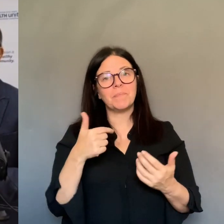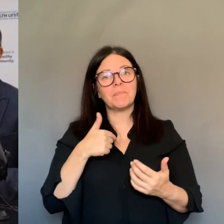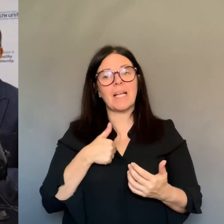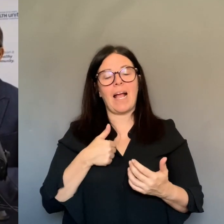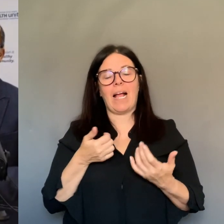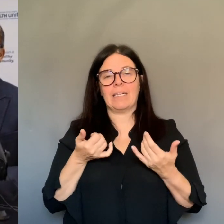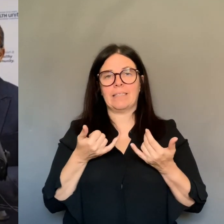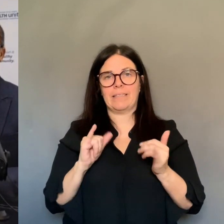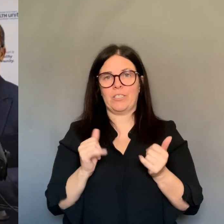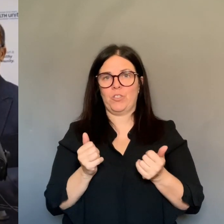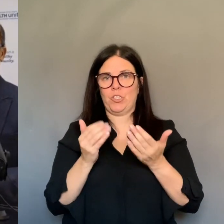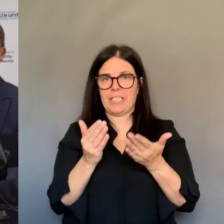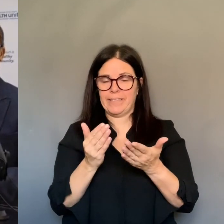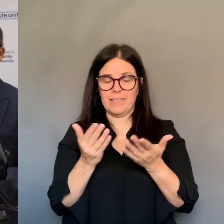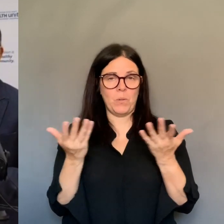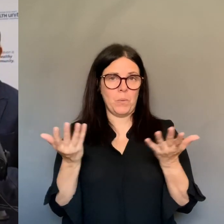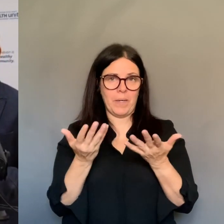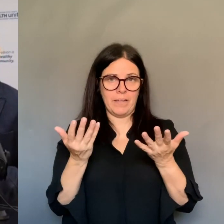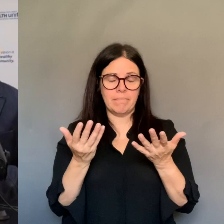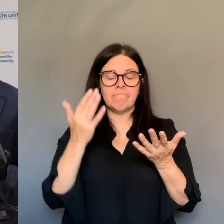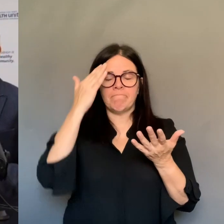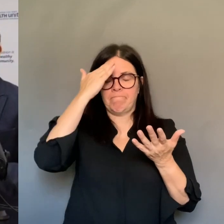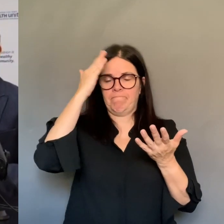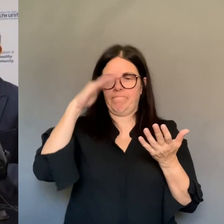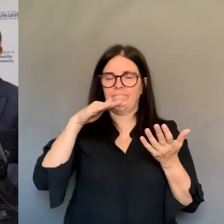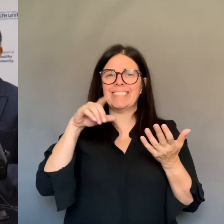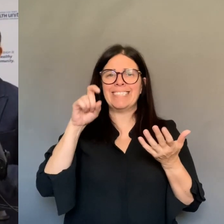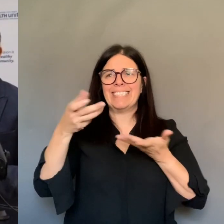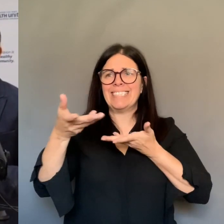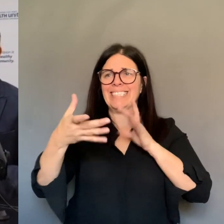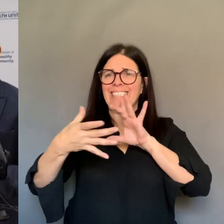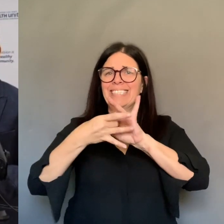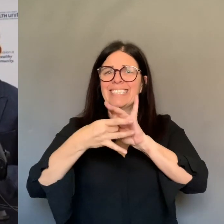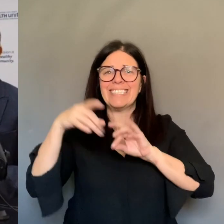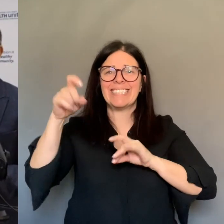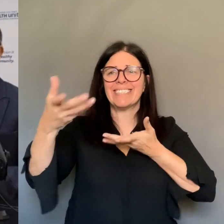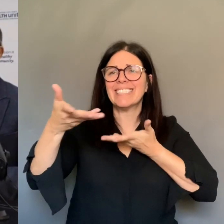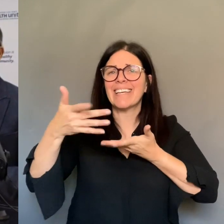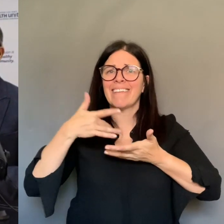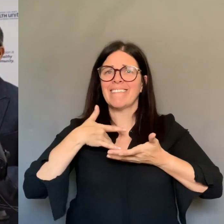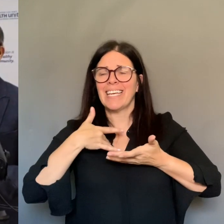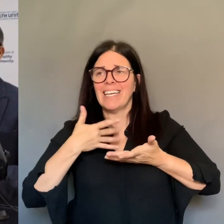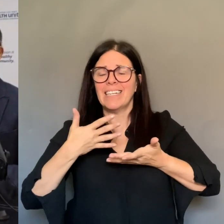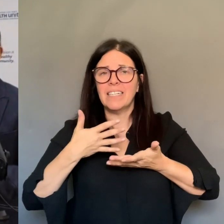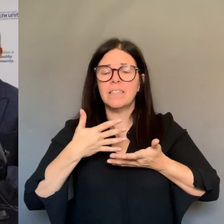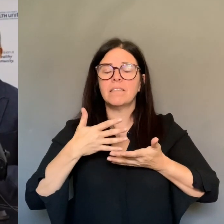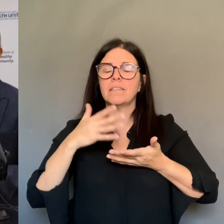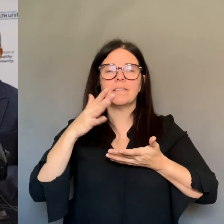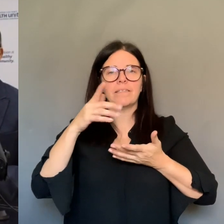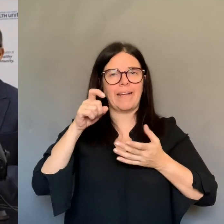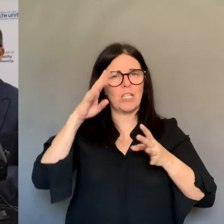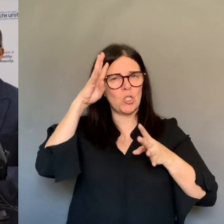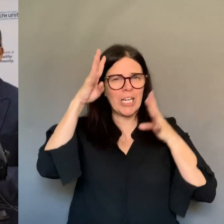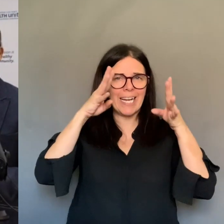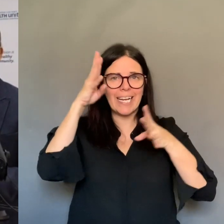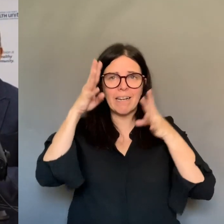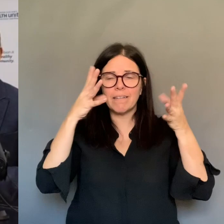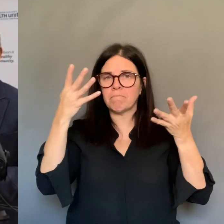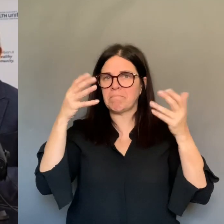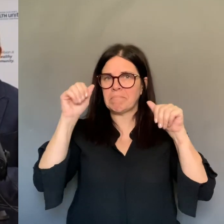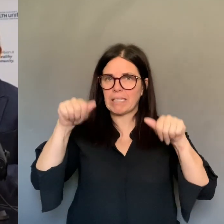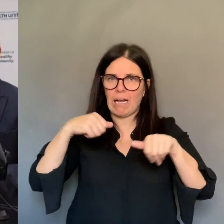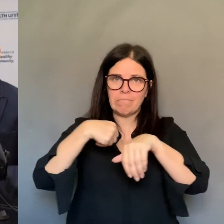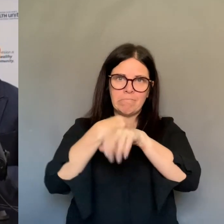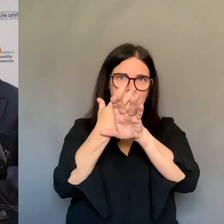new ways, more creative ways. There are a number of virtual options available. I would strongly encourage people to use those virtual